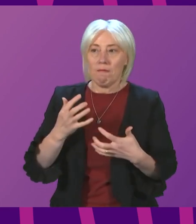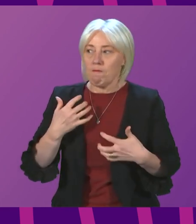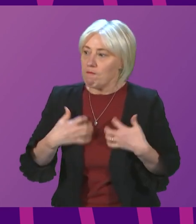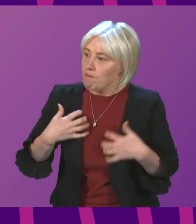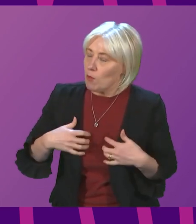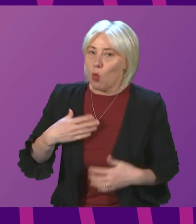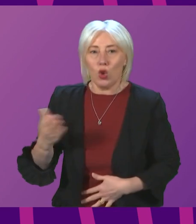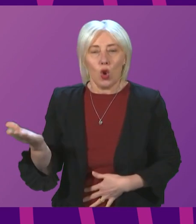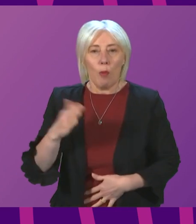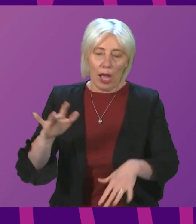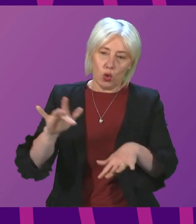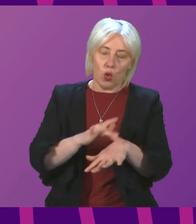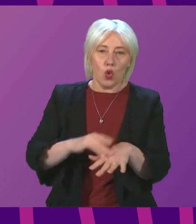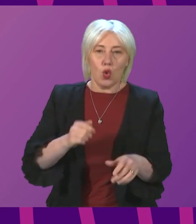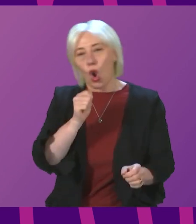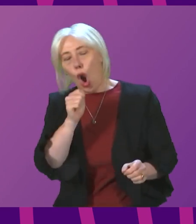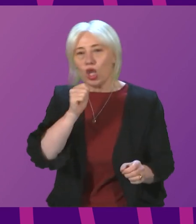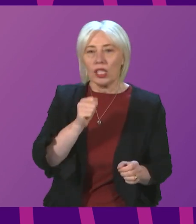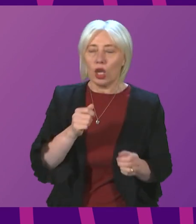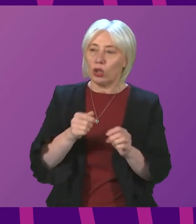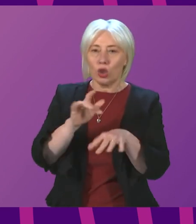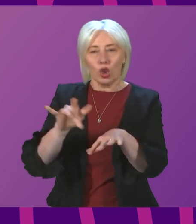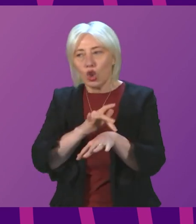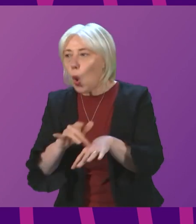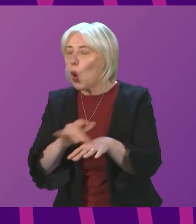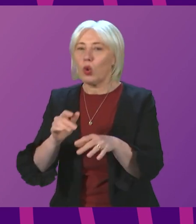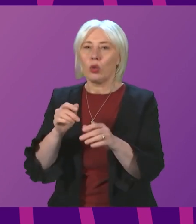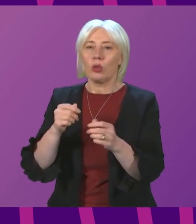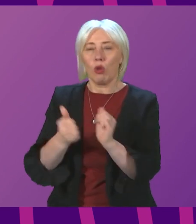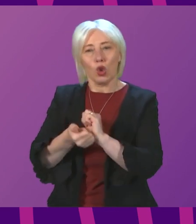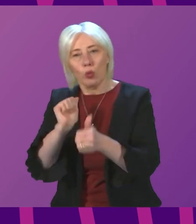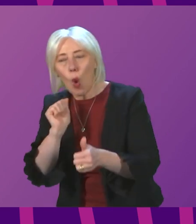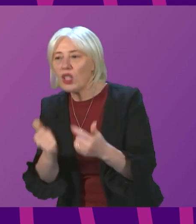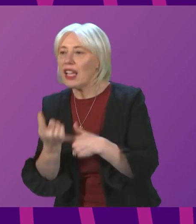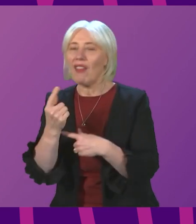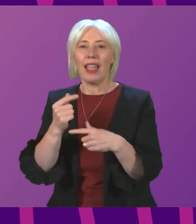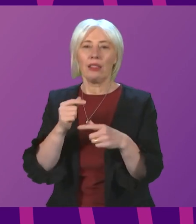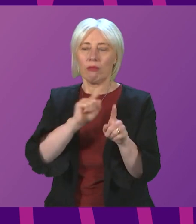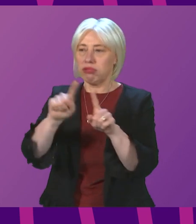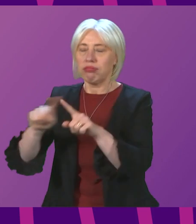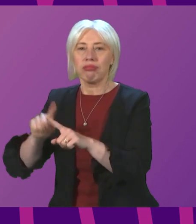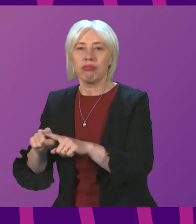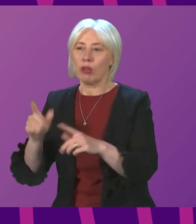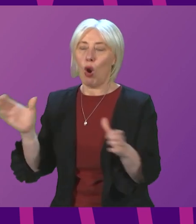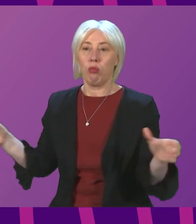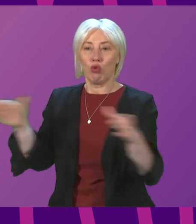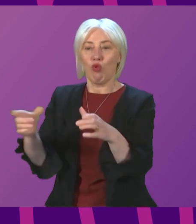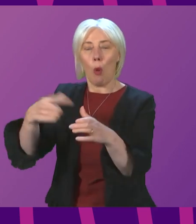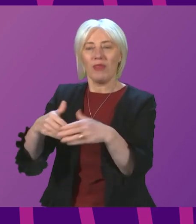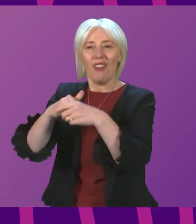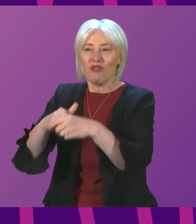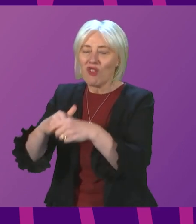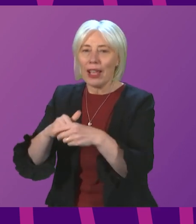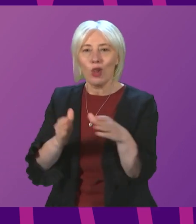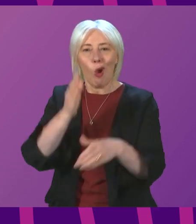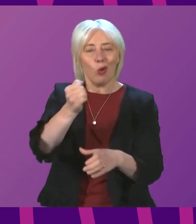to concerts, shows, sporting occasions and other events. Many others will be looking forward to meeting up with larger groups of friends or having a